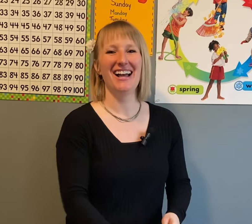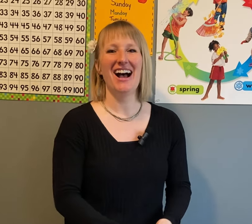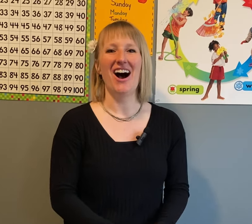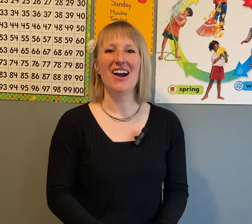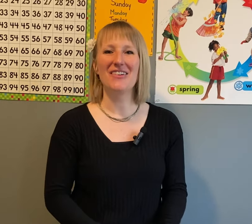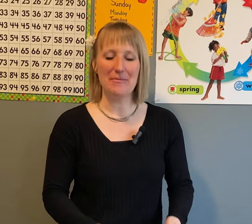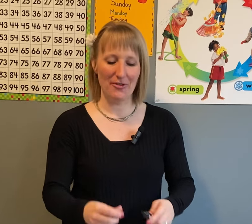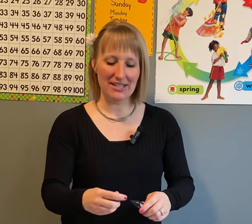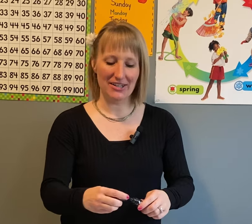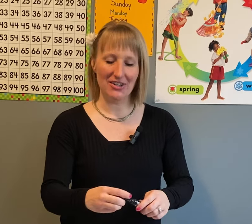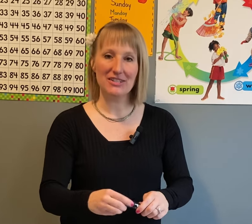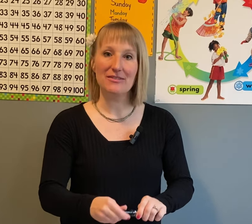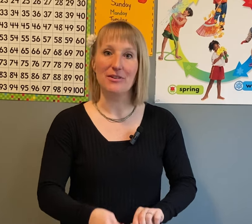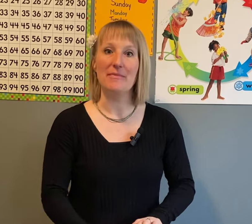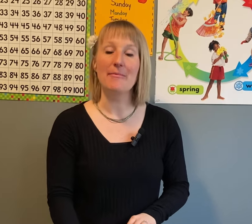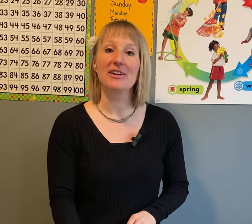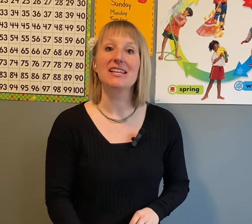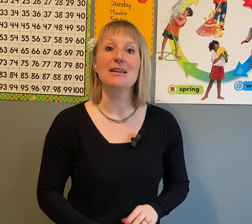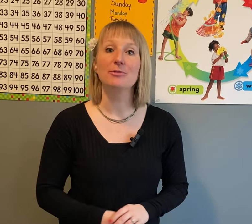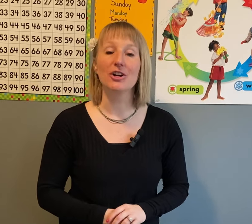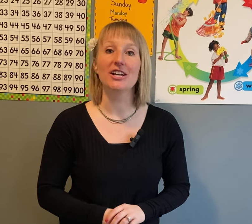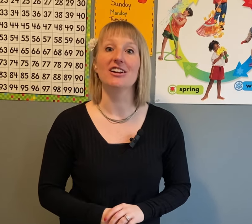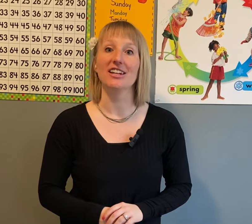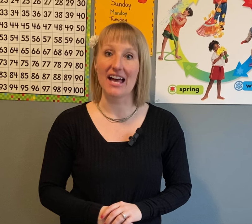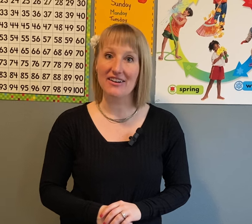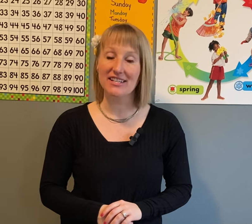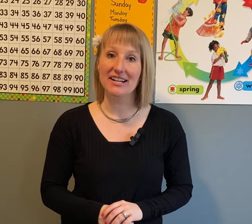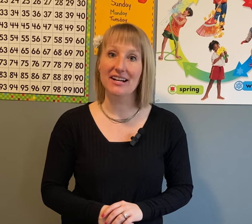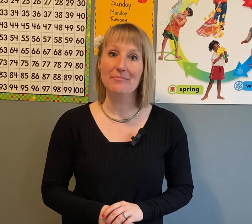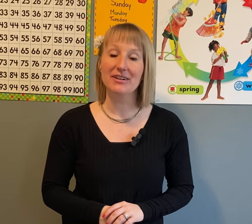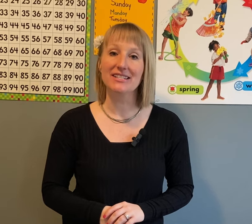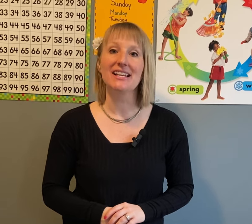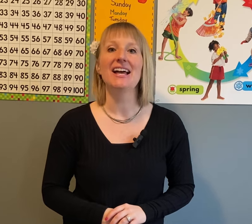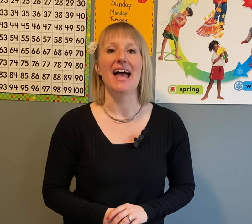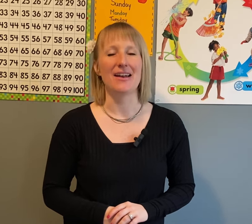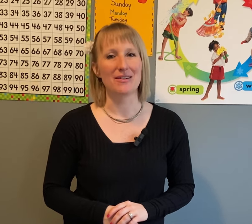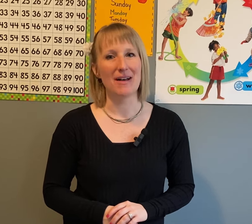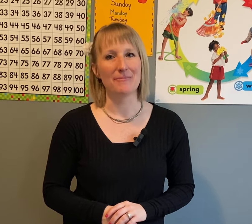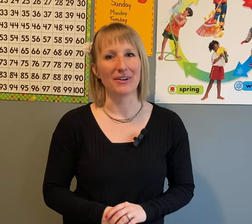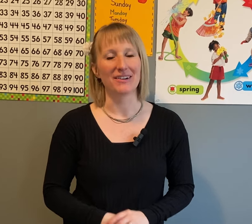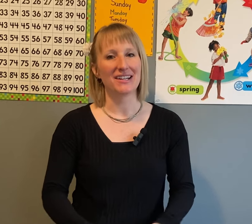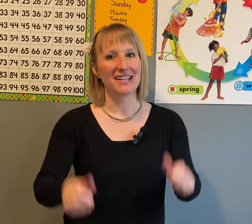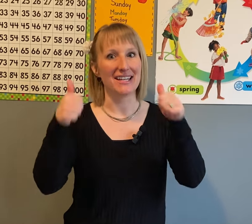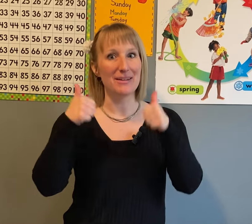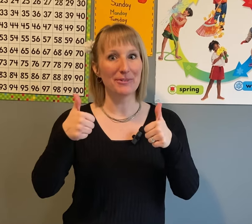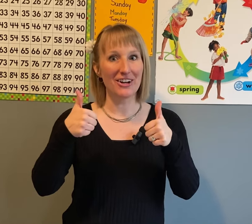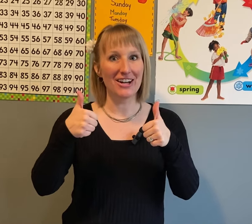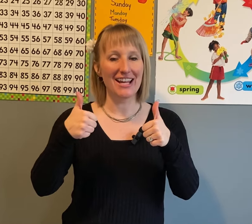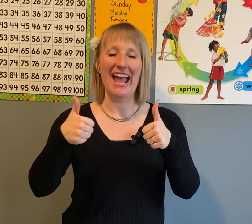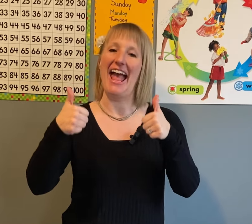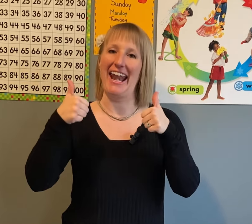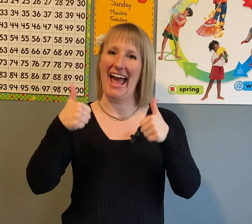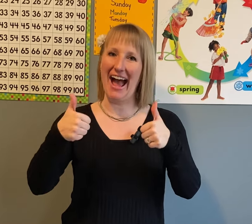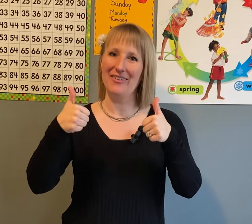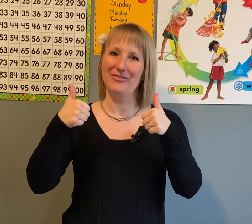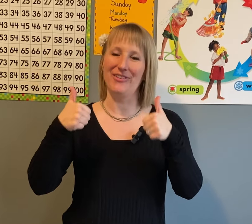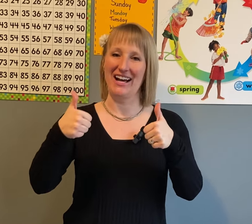All right boys and girls, remember to keep learning your letters and your numbers. And remember, keep learning and have fun.